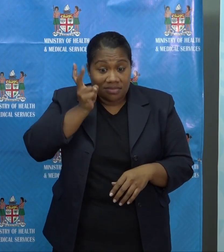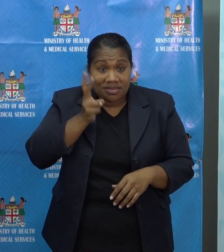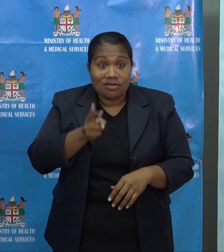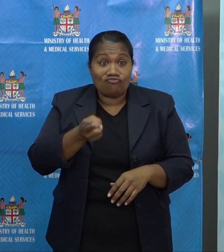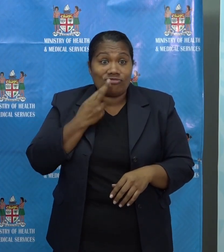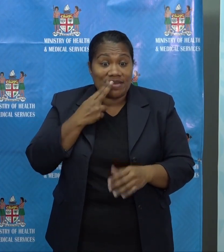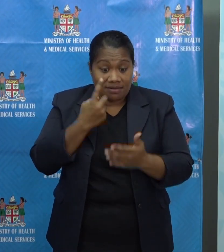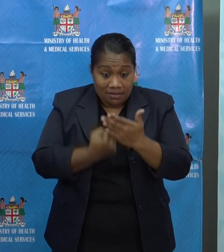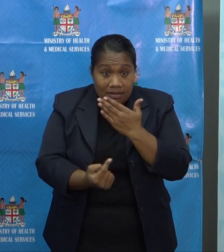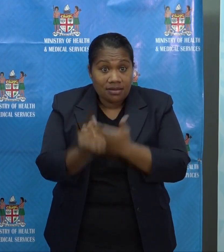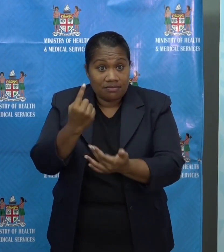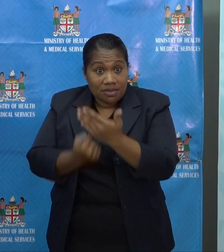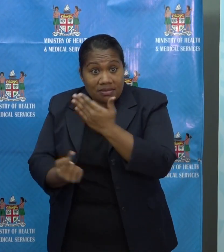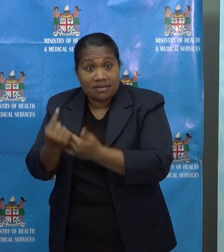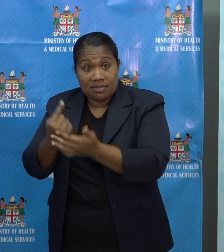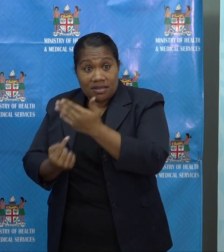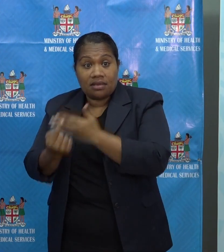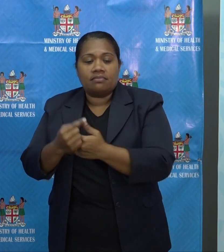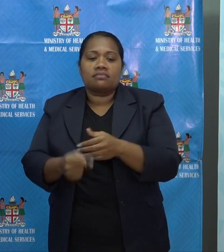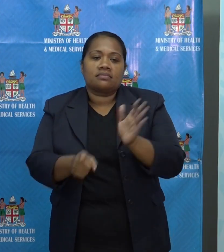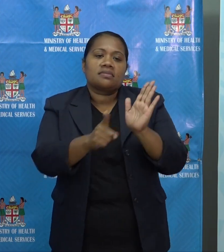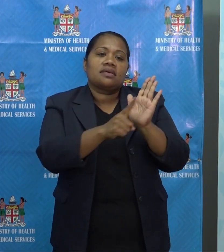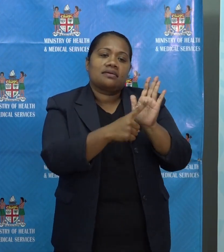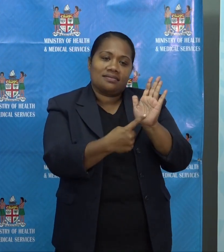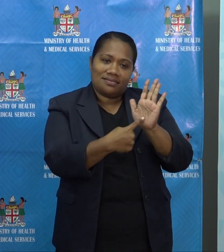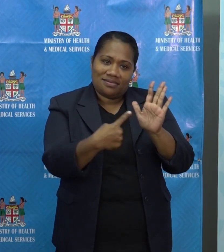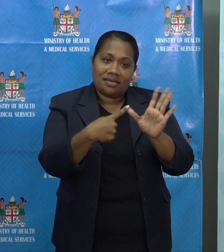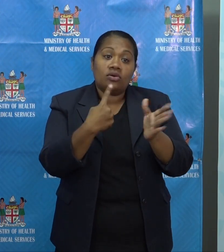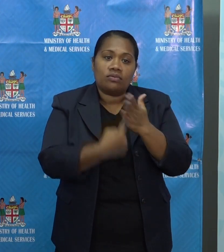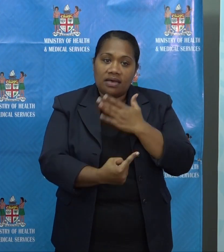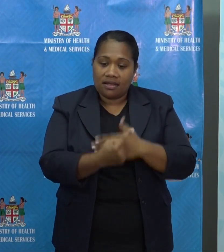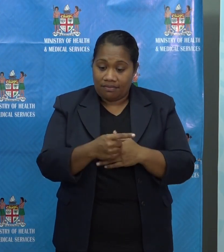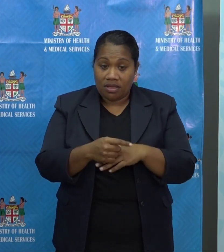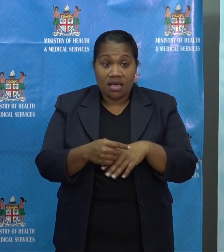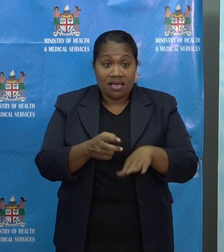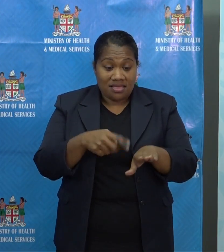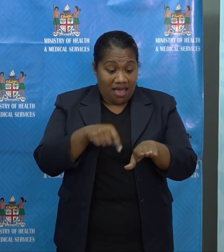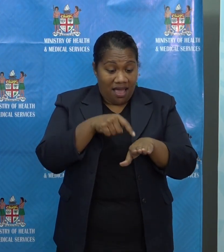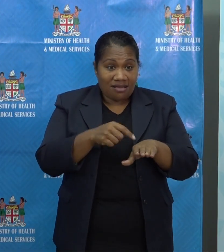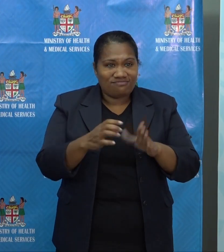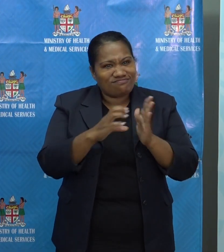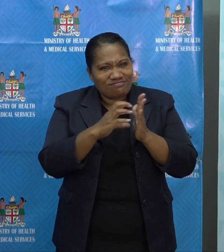the LTA will stop some of those public transport vehicles altogether.